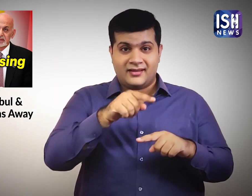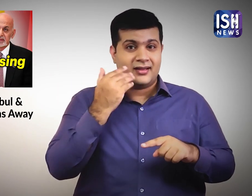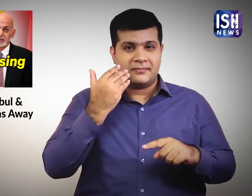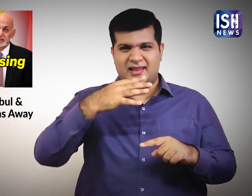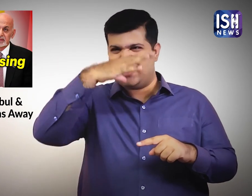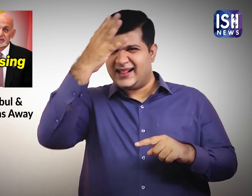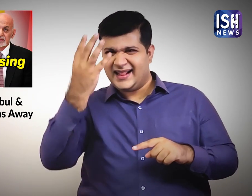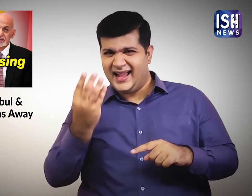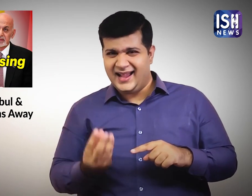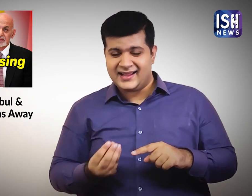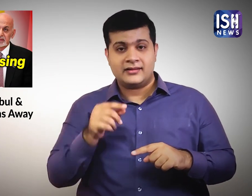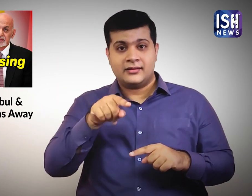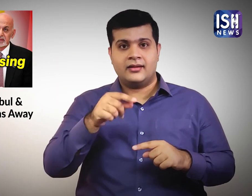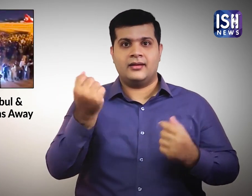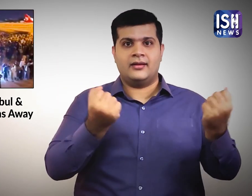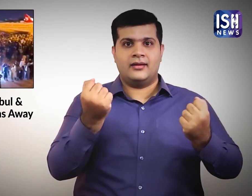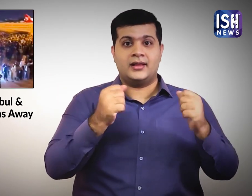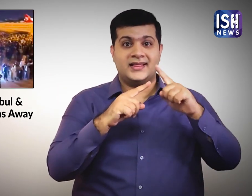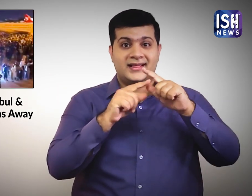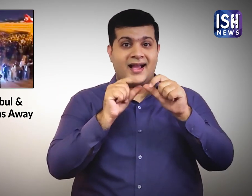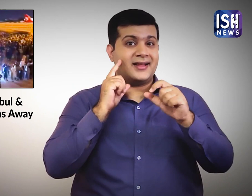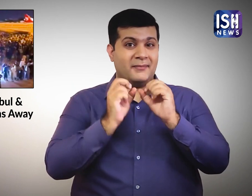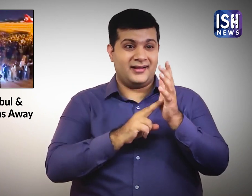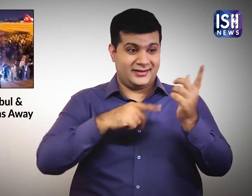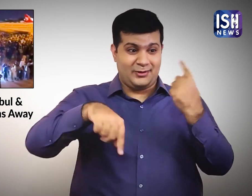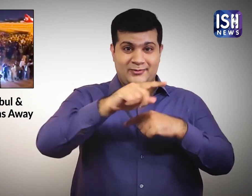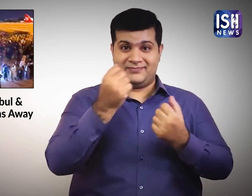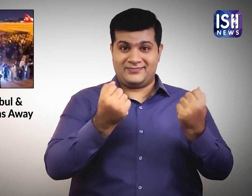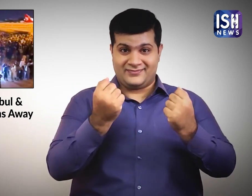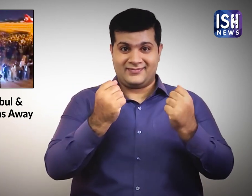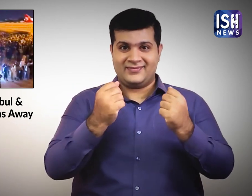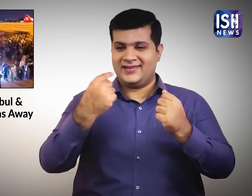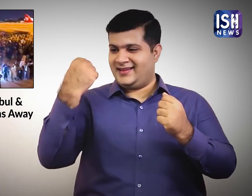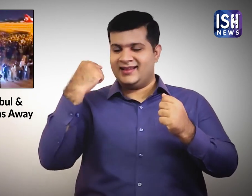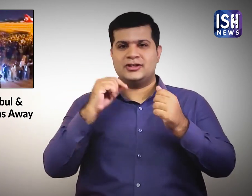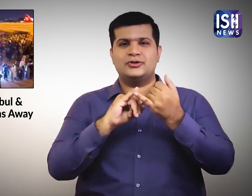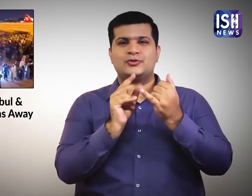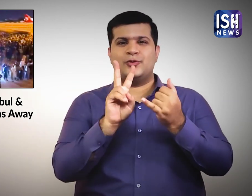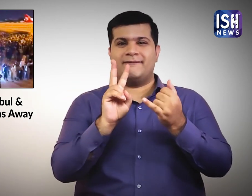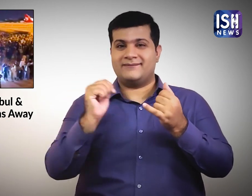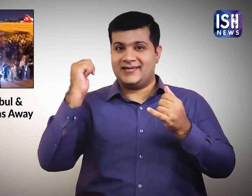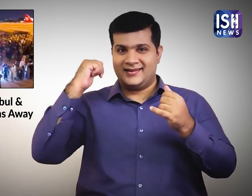Late at night, fighters in pick-up trucks and SUVs did victory rounds in the heart of Kabul.